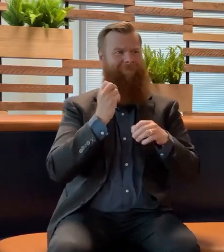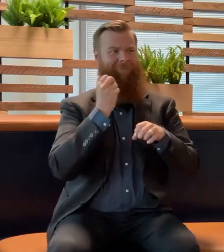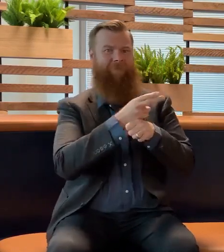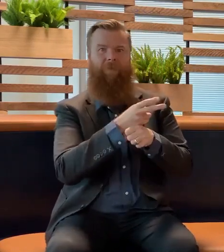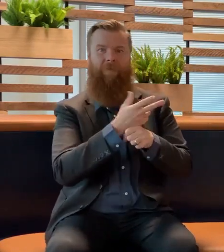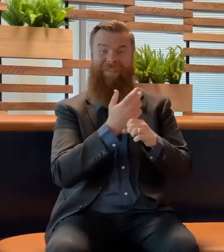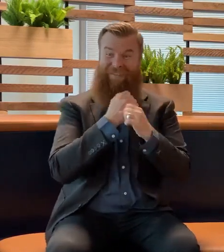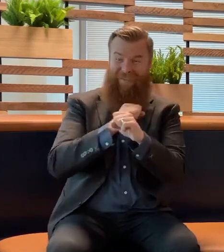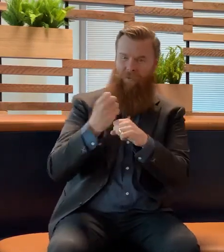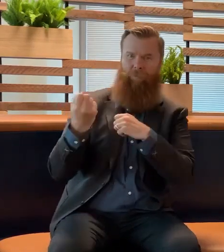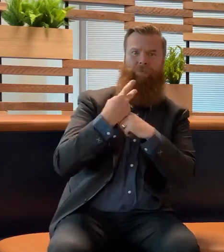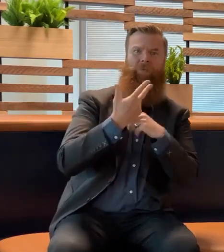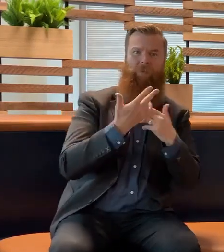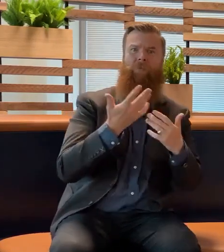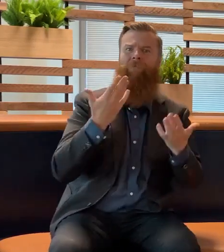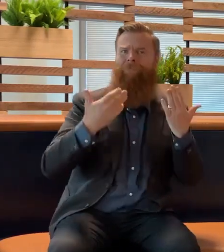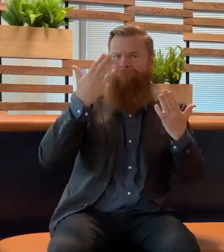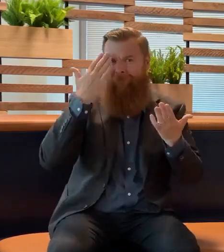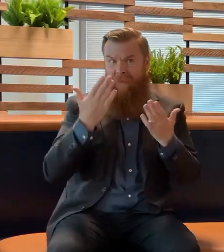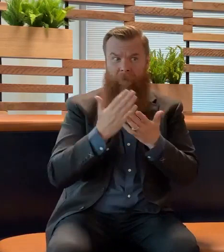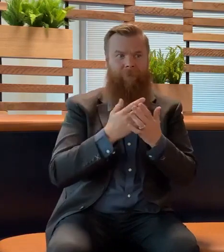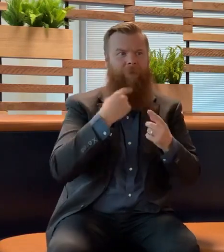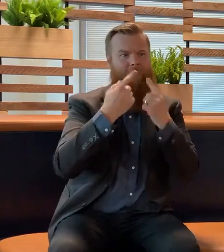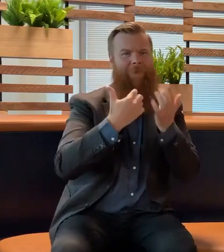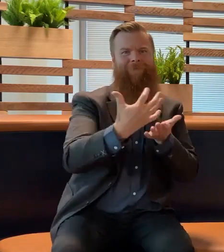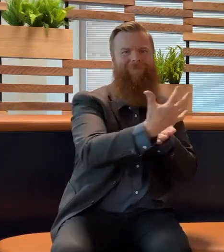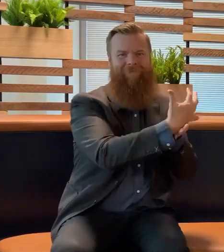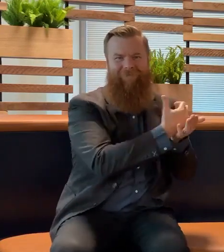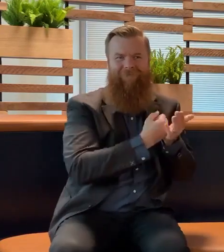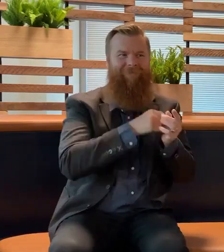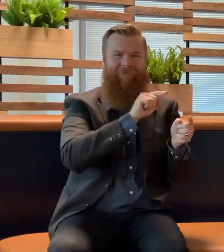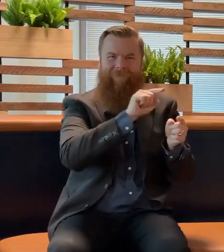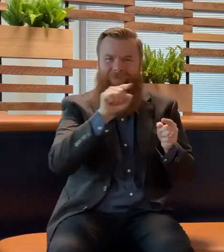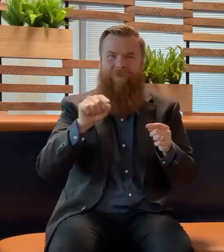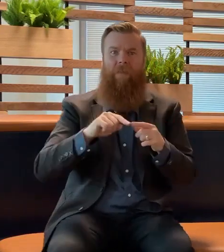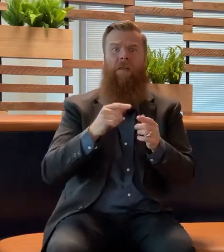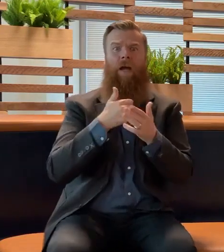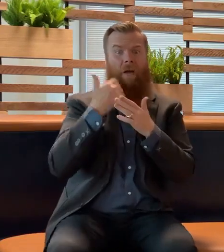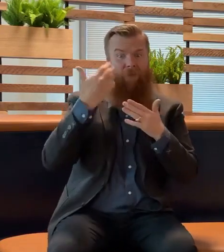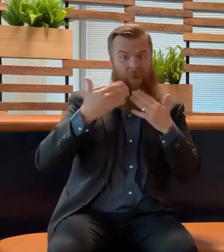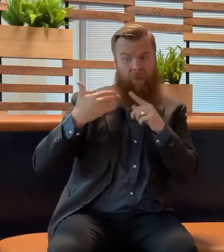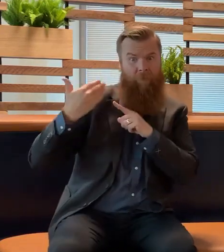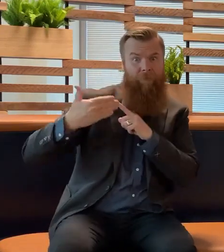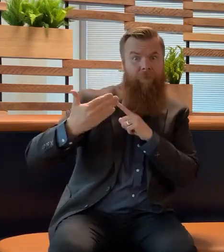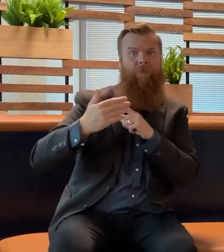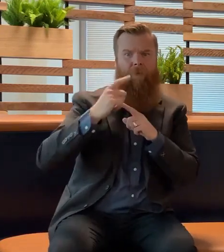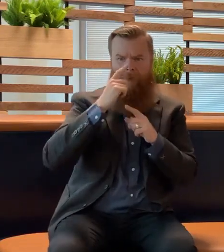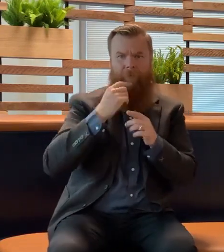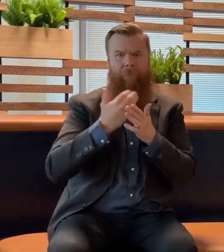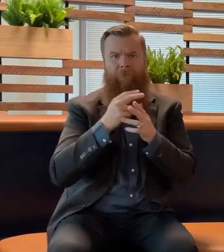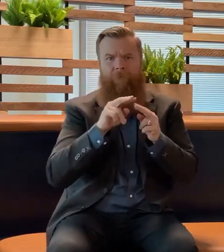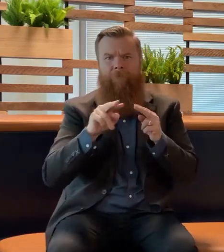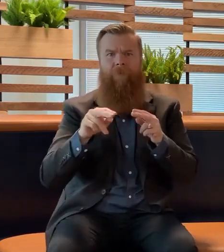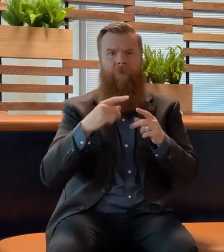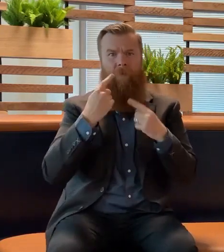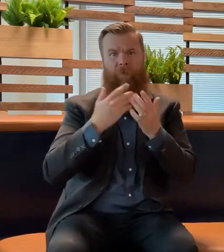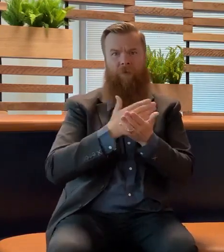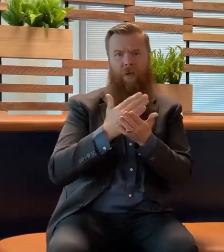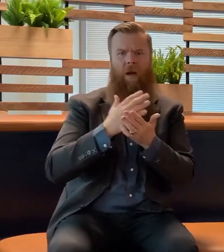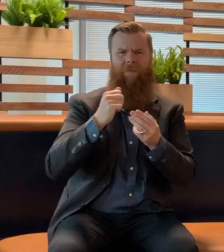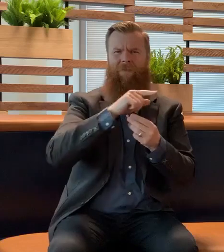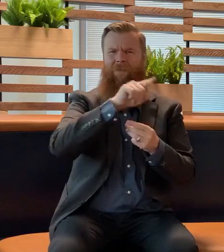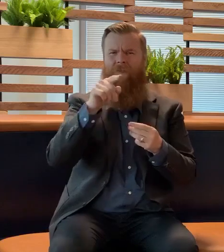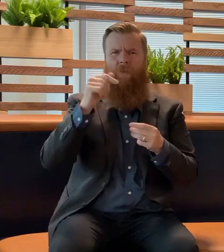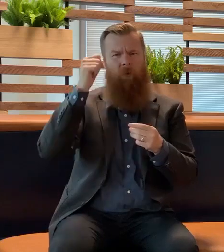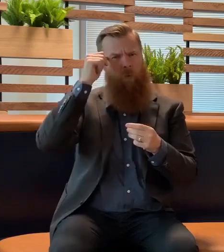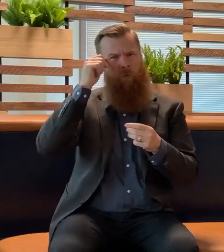about Omicron and every day we know more. And I'll share some of those new knowings shortly. So to